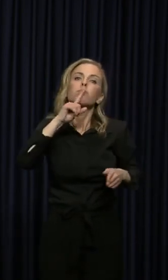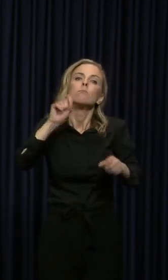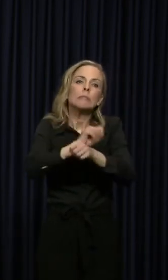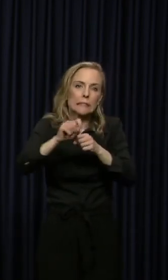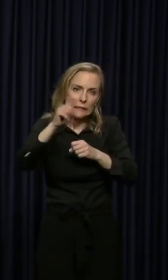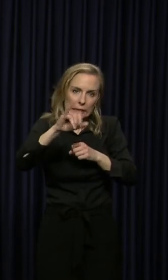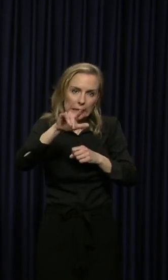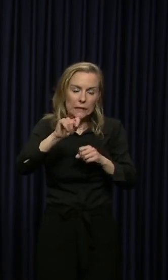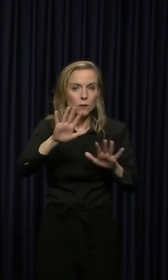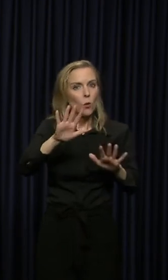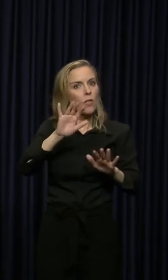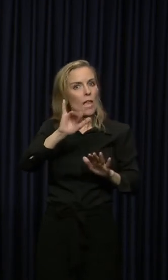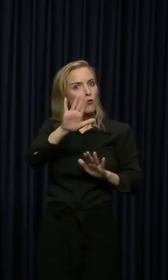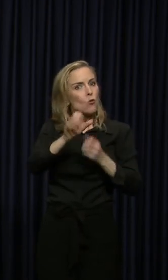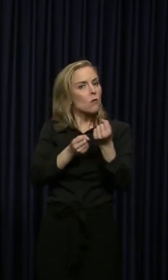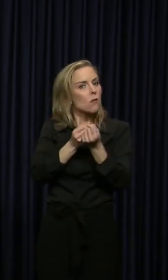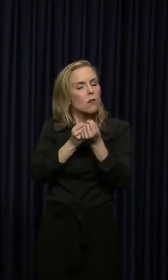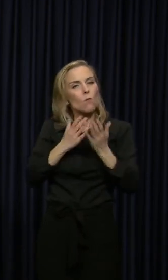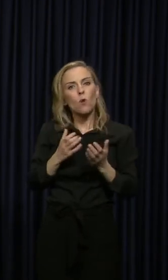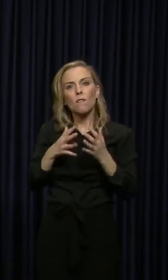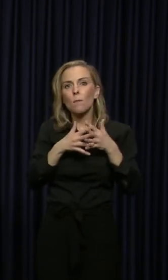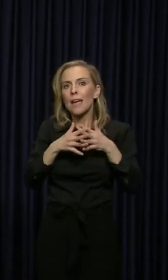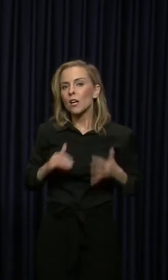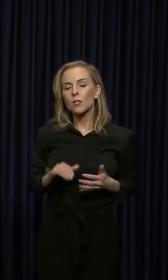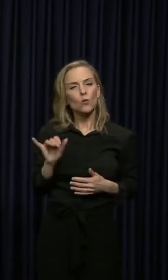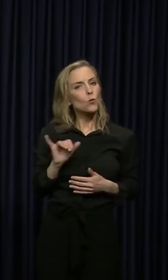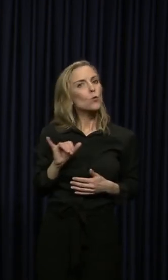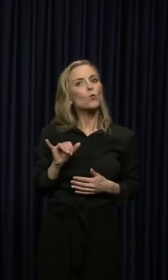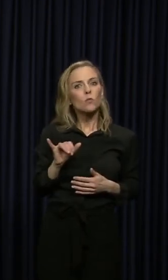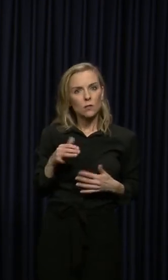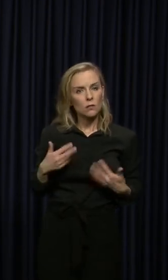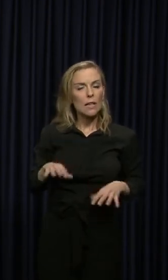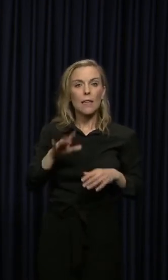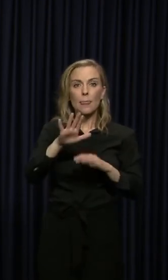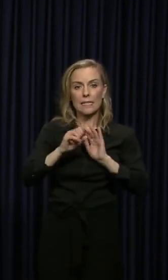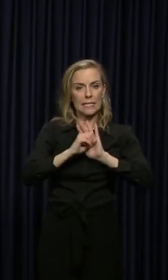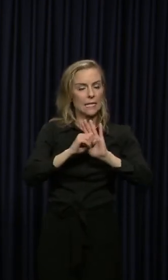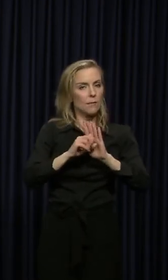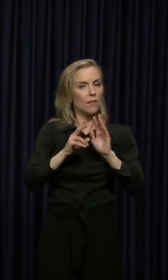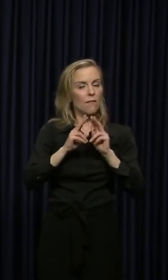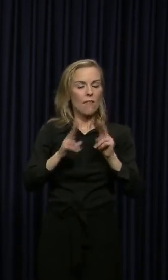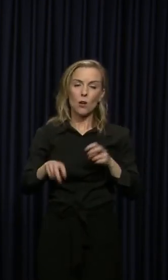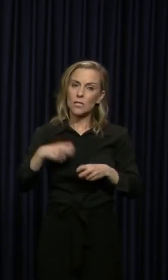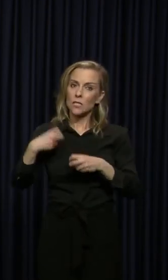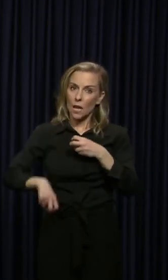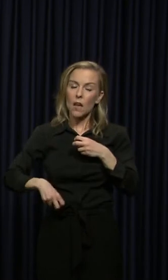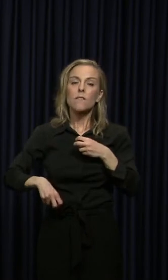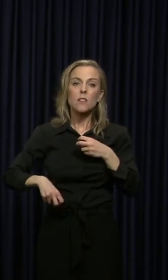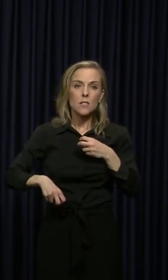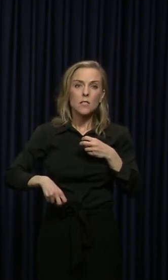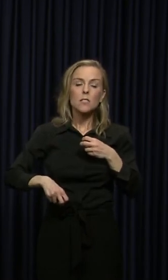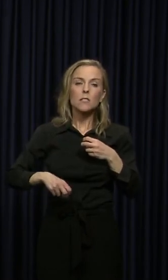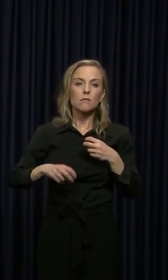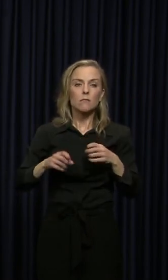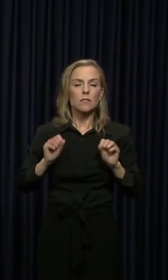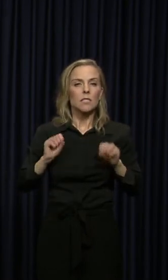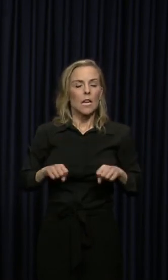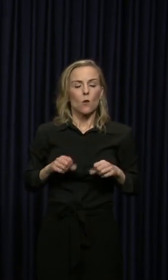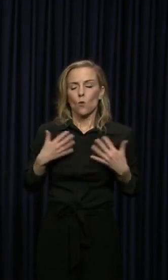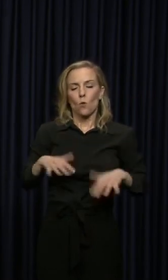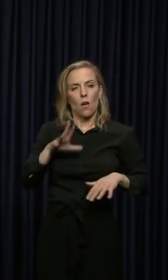that as an act of patriotism too. And I mean, the the the symptoms can be really tough in this and can be uncomfortable.